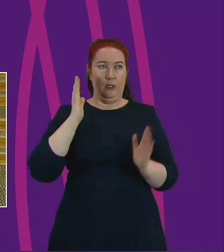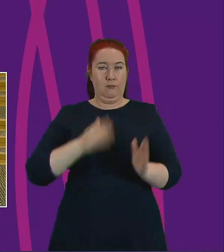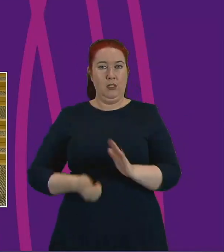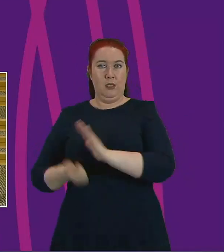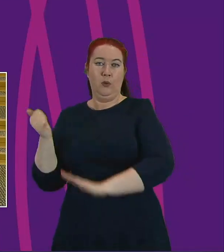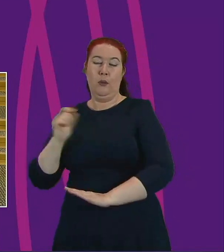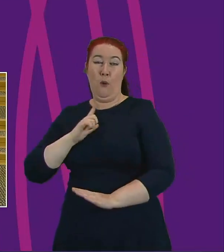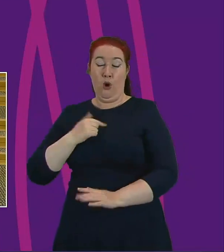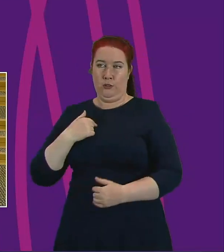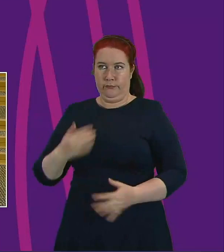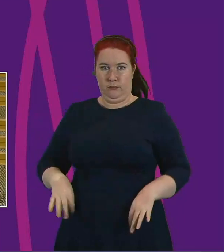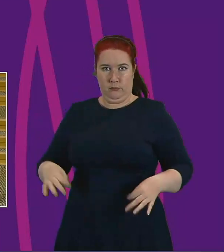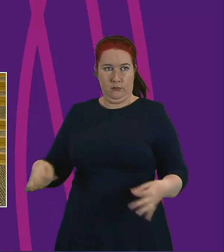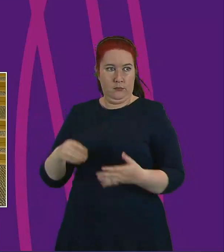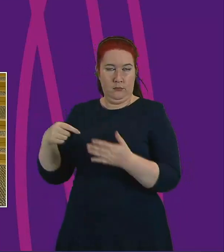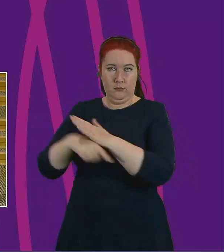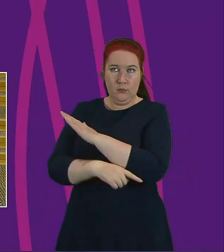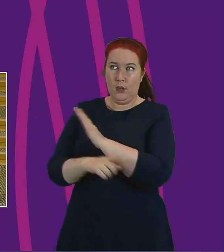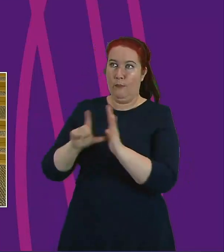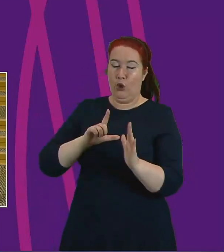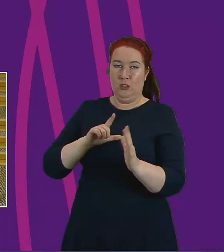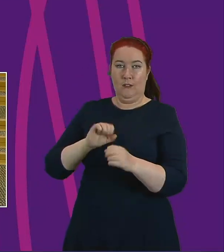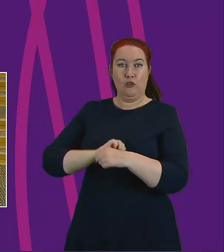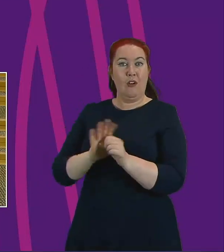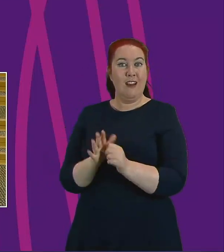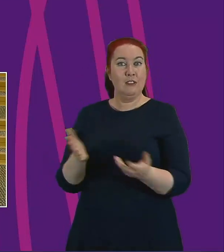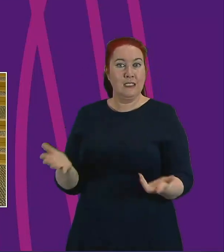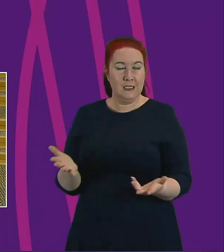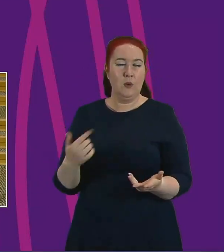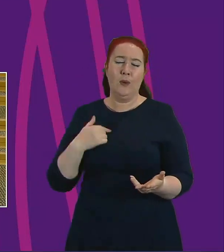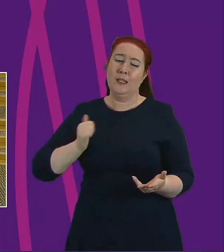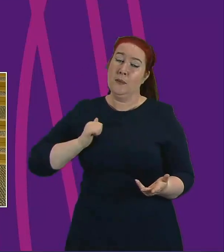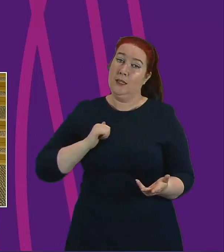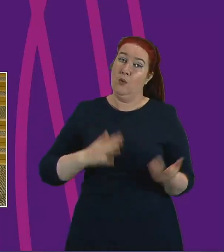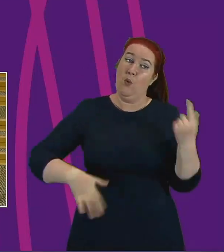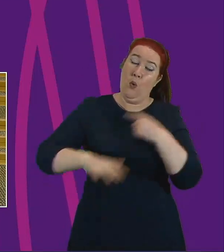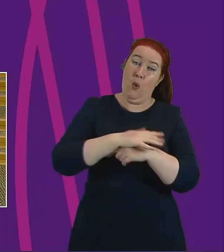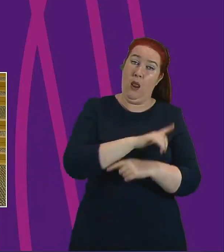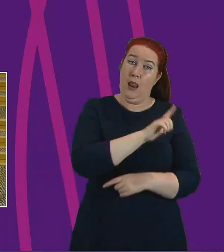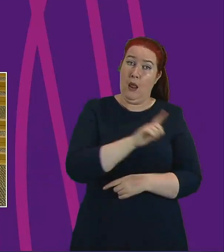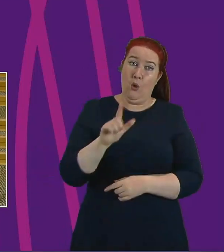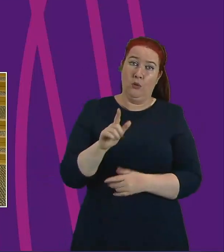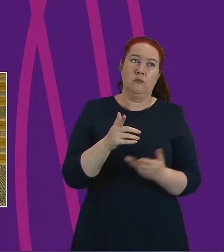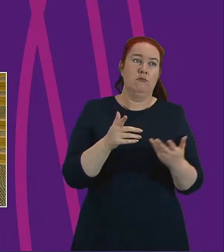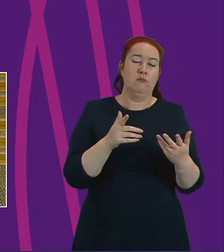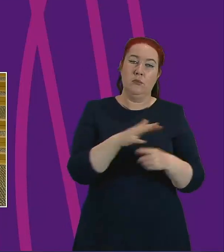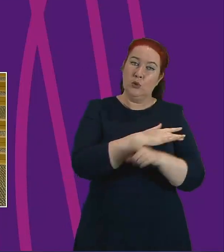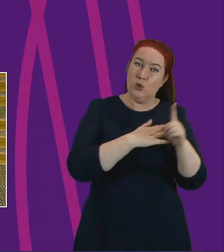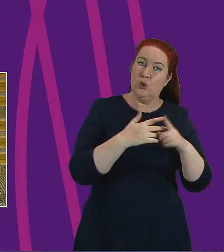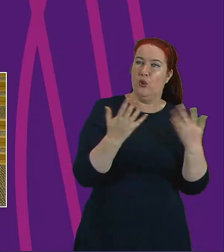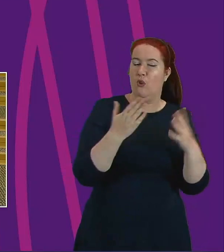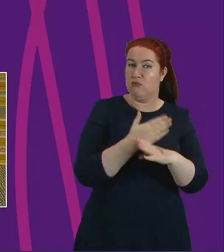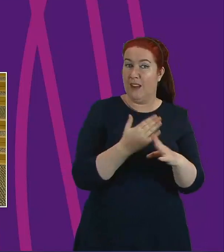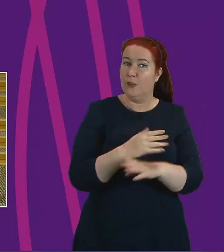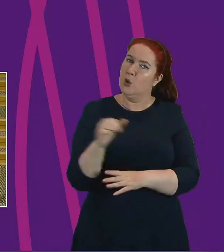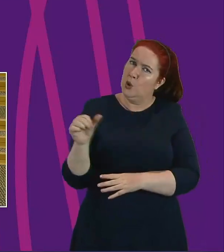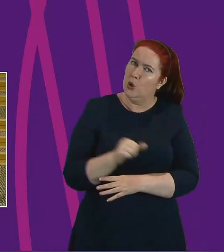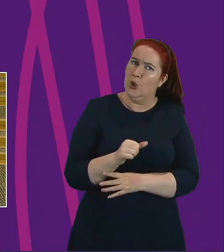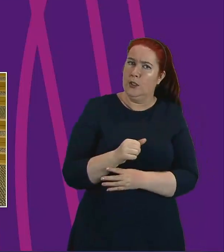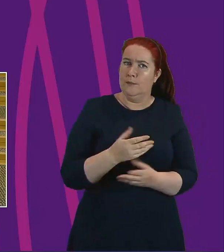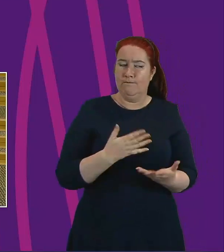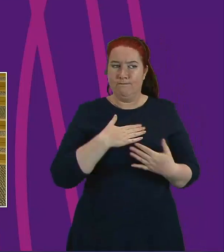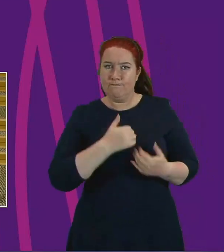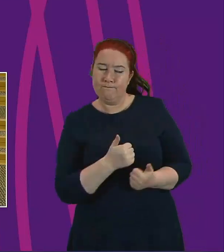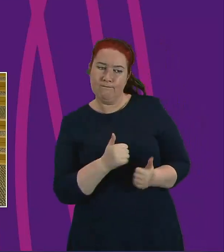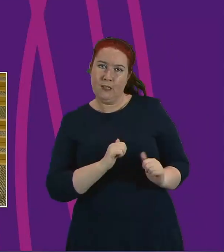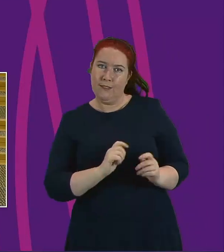coronavirus and expect all landlords in both the social and private sector to be flexible with tenants facing financial hardship